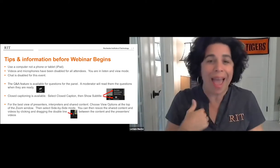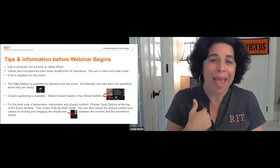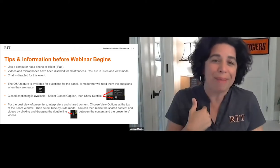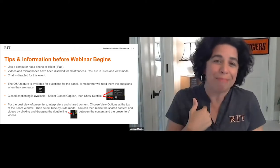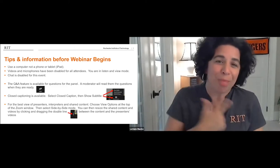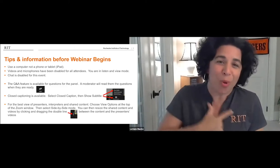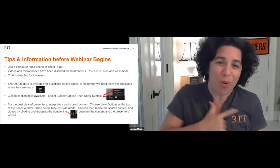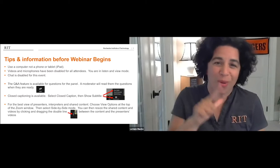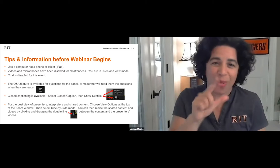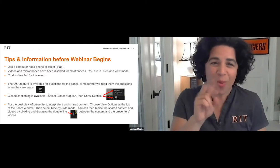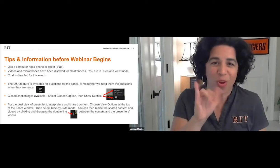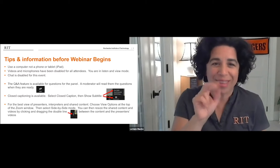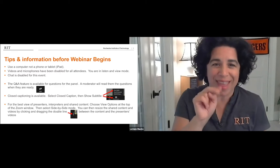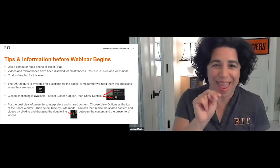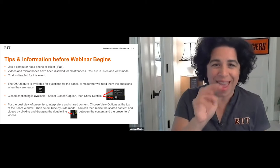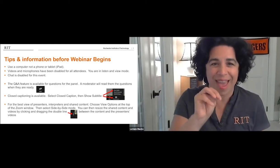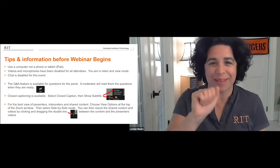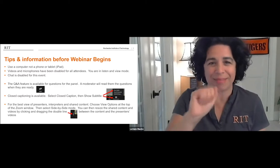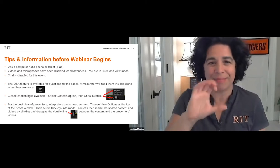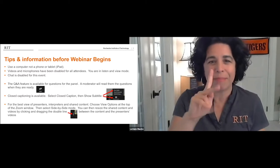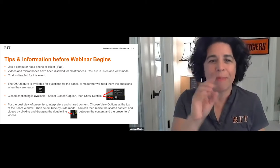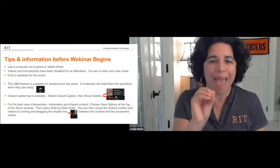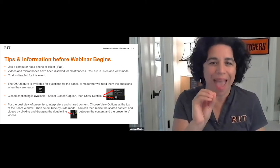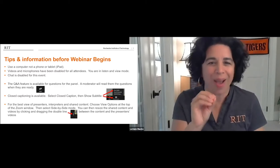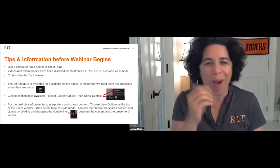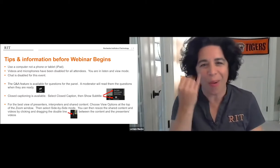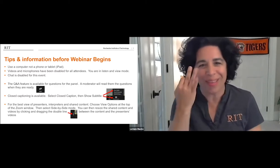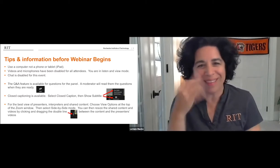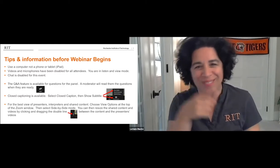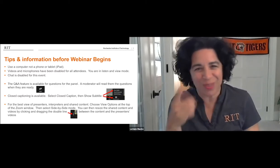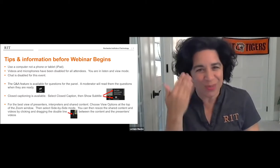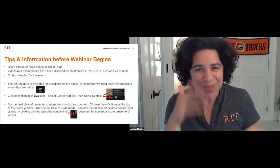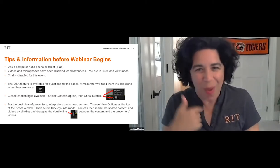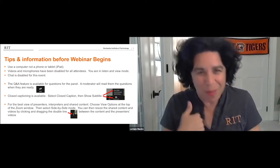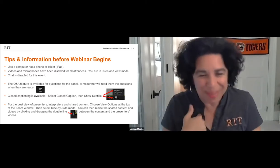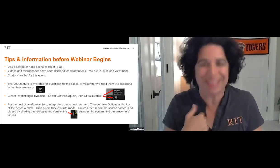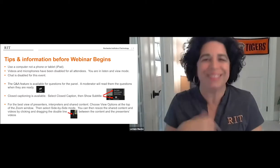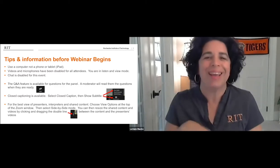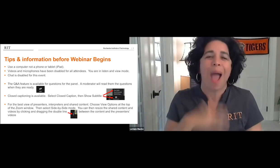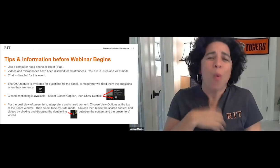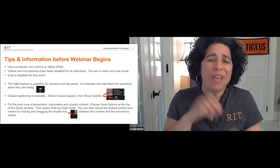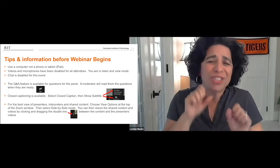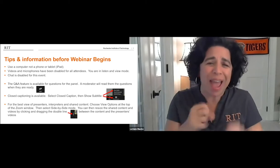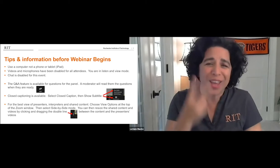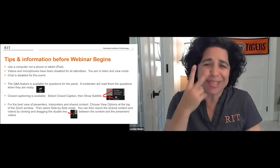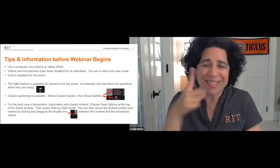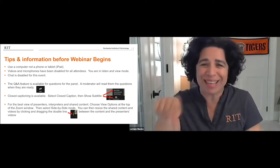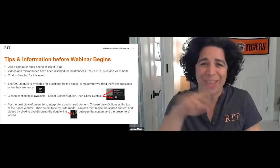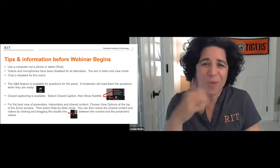Well, to begin, my name is Lorianne Macco. If you don't know me, I